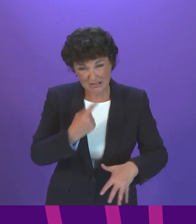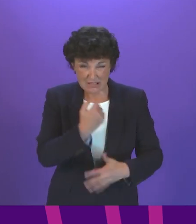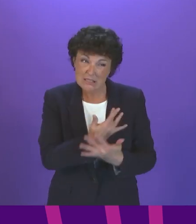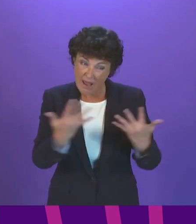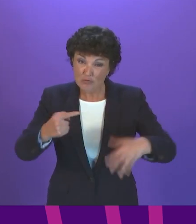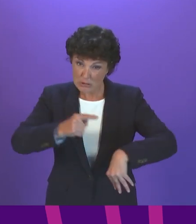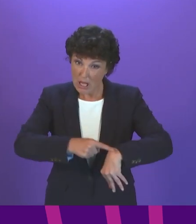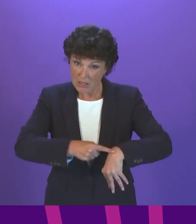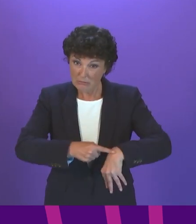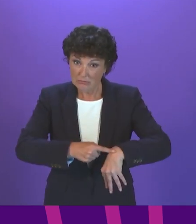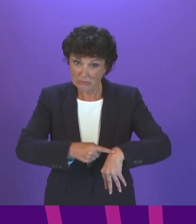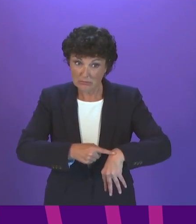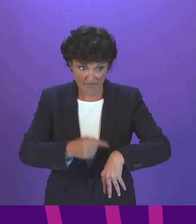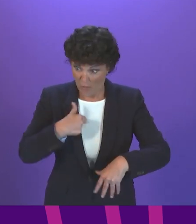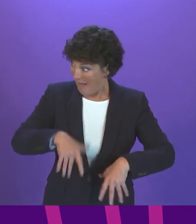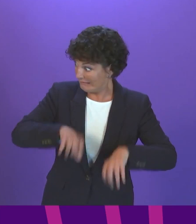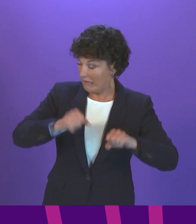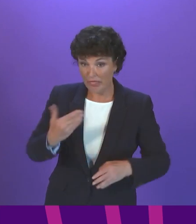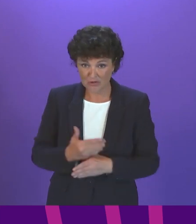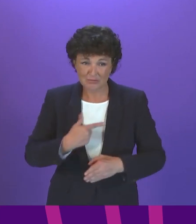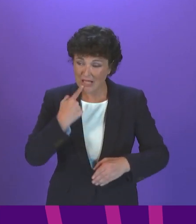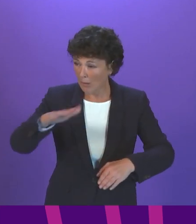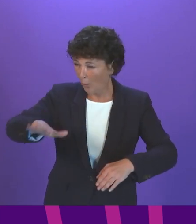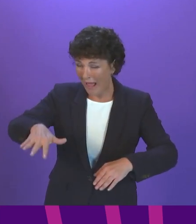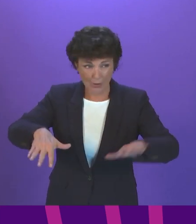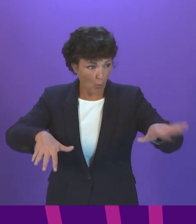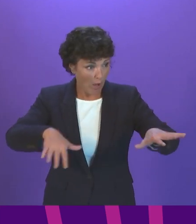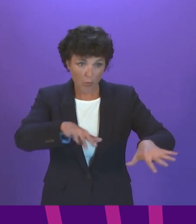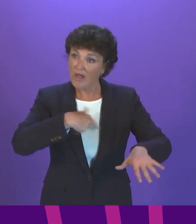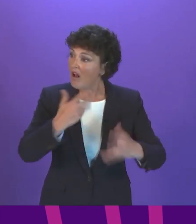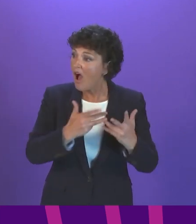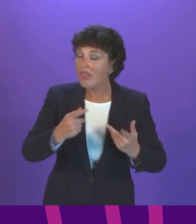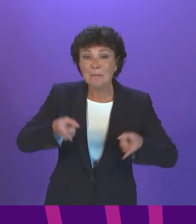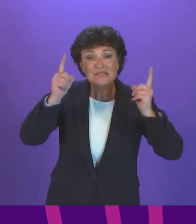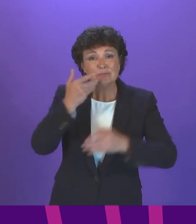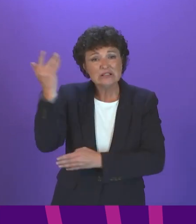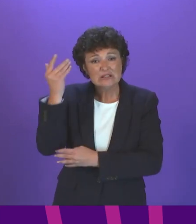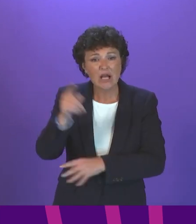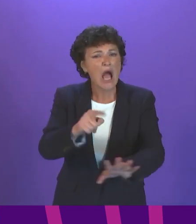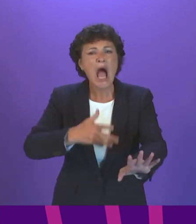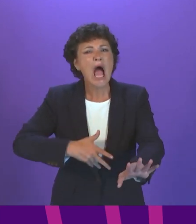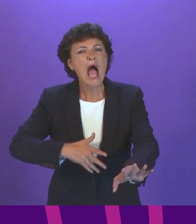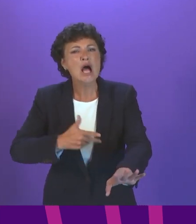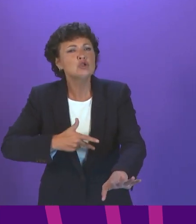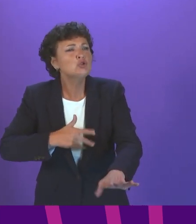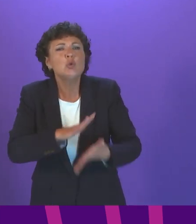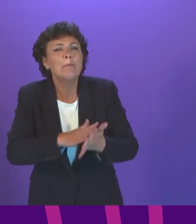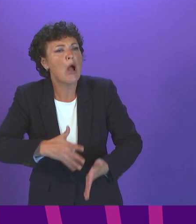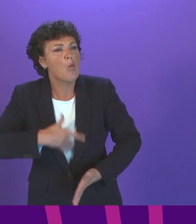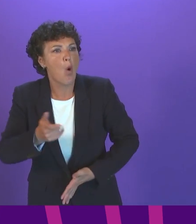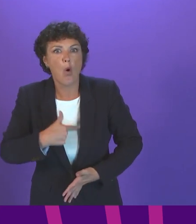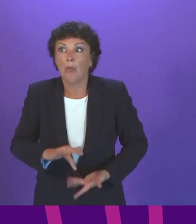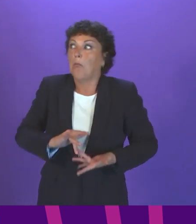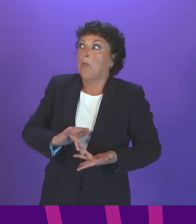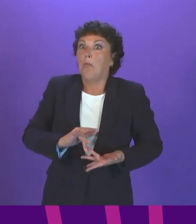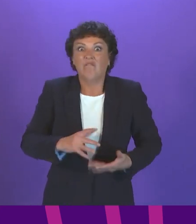since taking up this role when others are speaking. While we don't want a sterile, wholly silent chamber nor